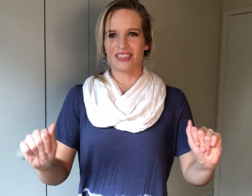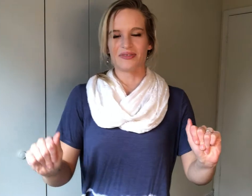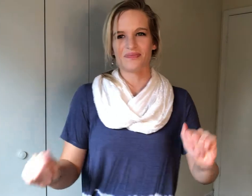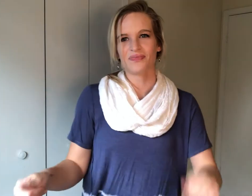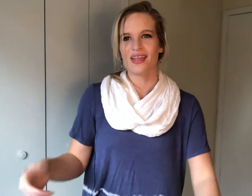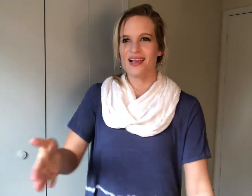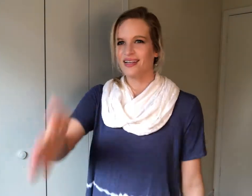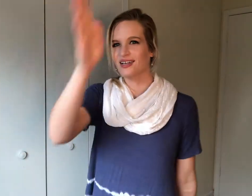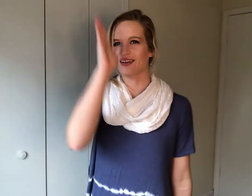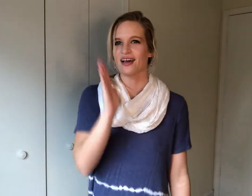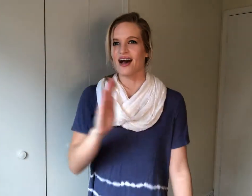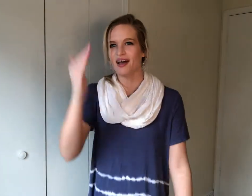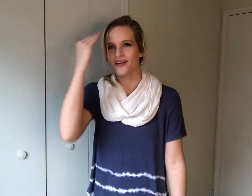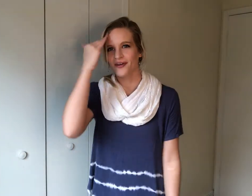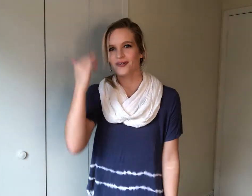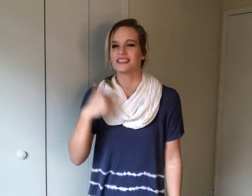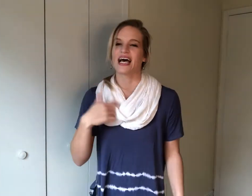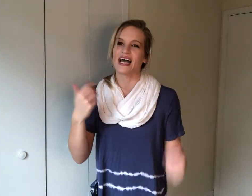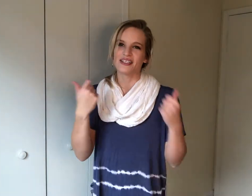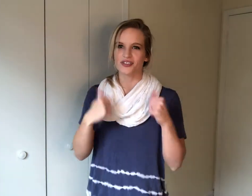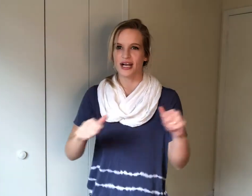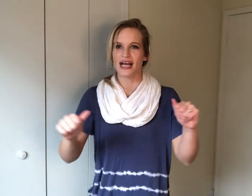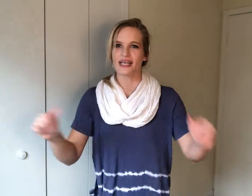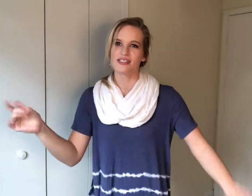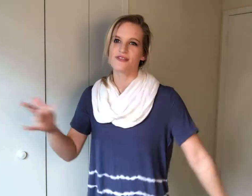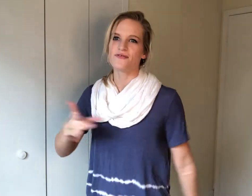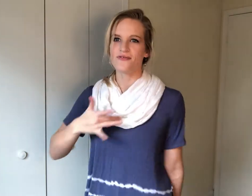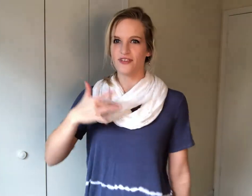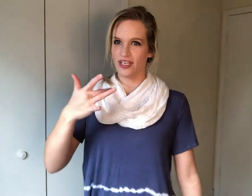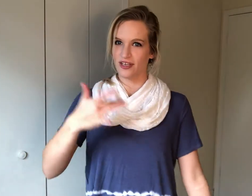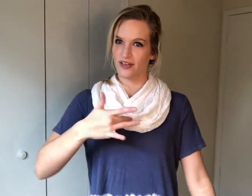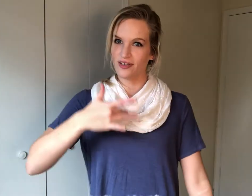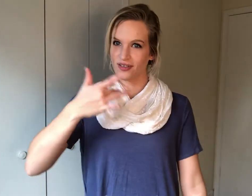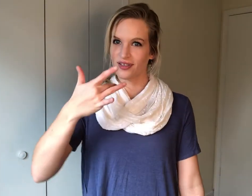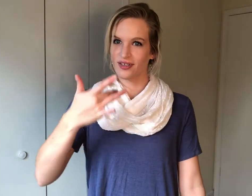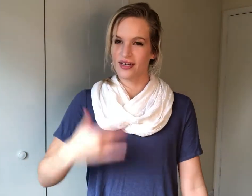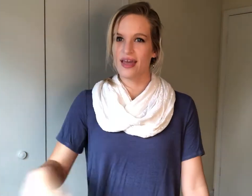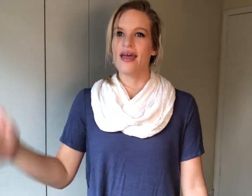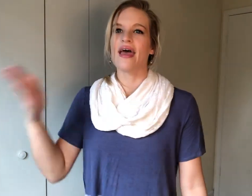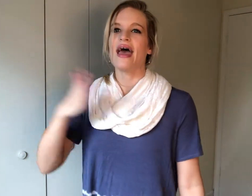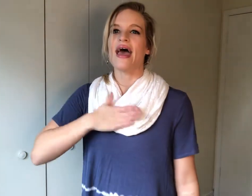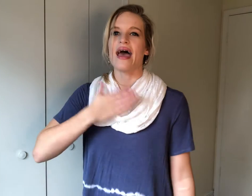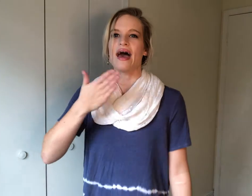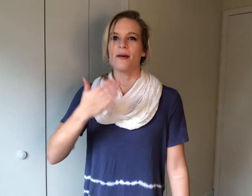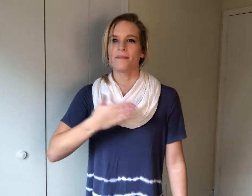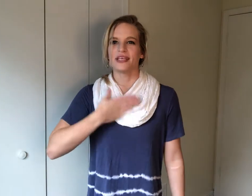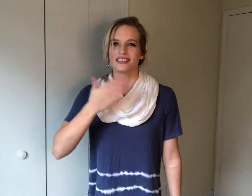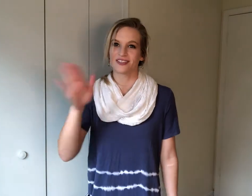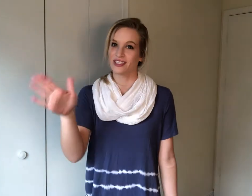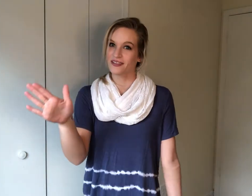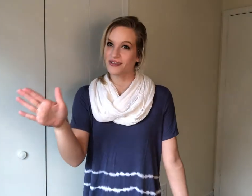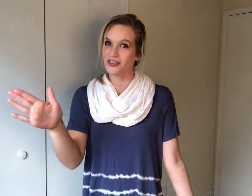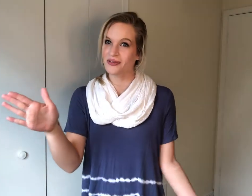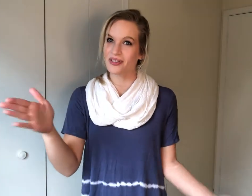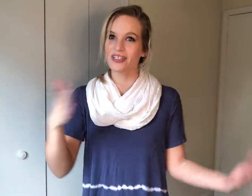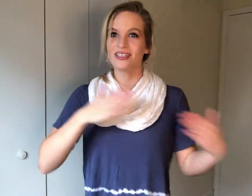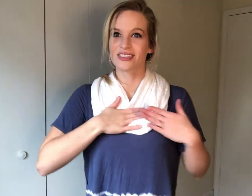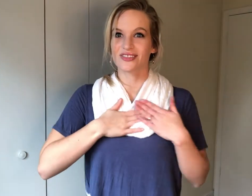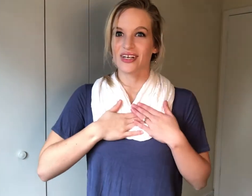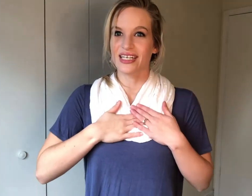them God knows I try to feel happy so another feeling word it's right